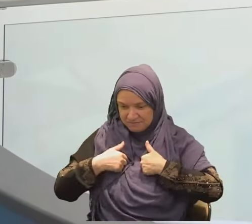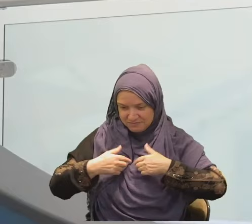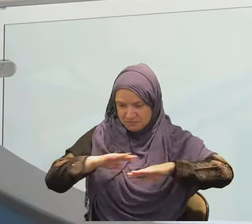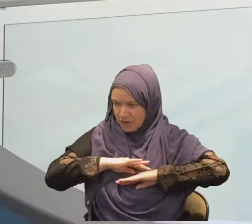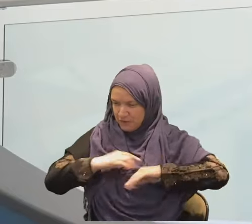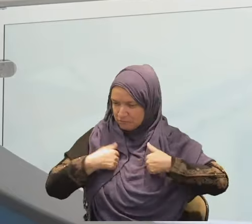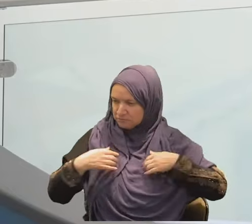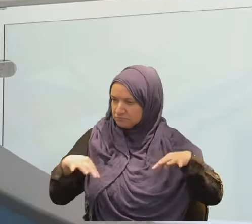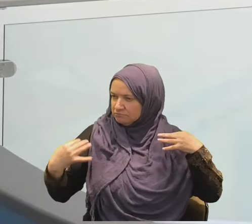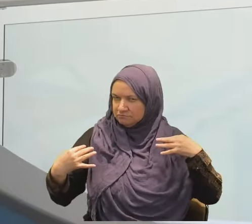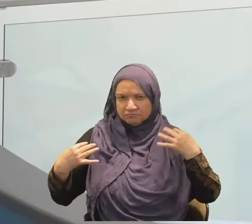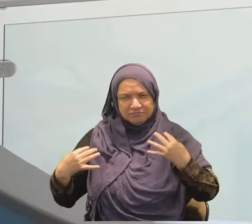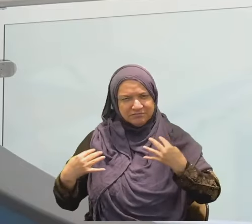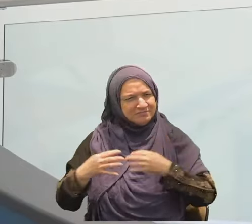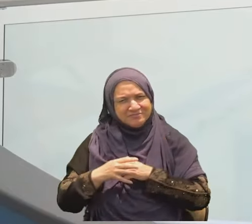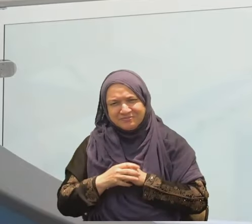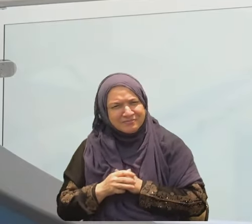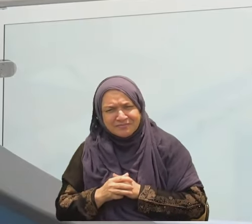view to us, inshallah ta'ala.